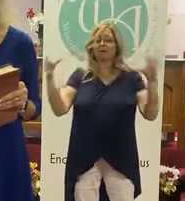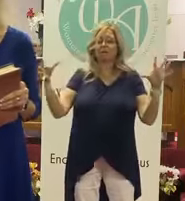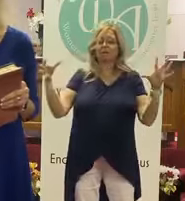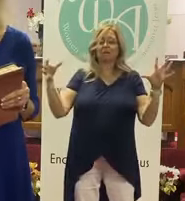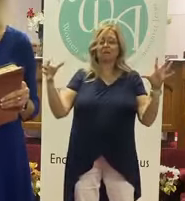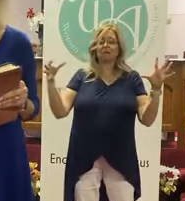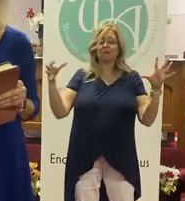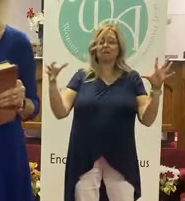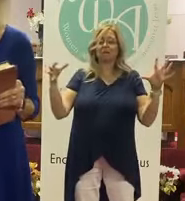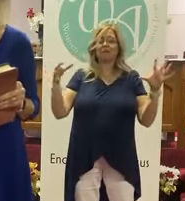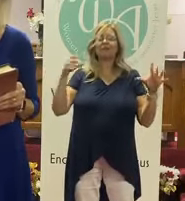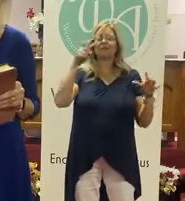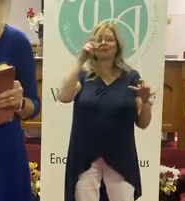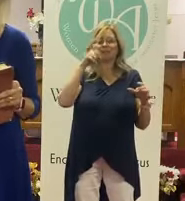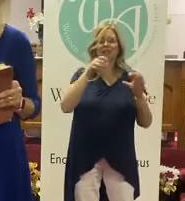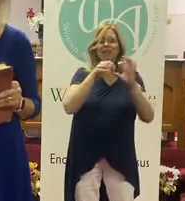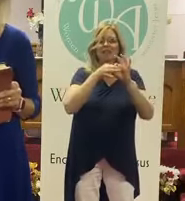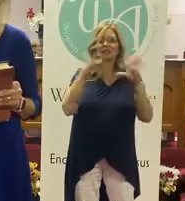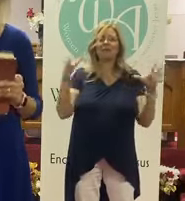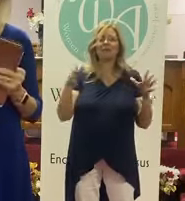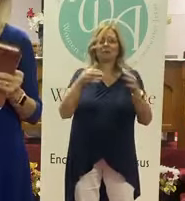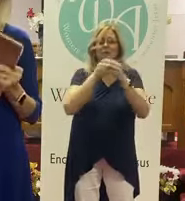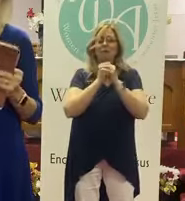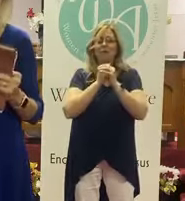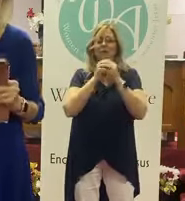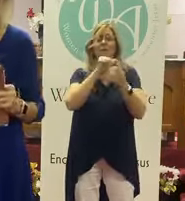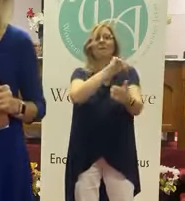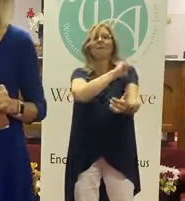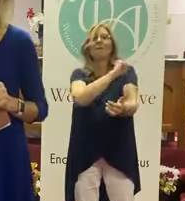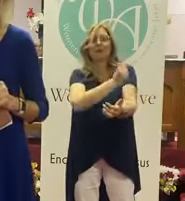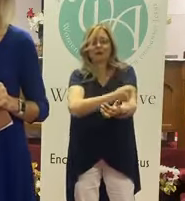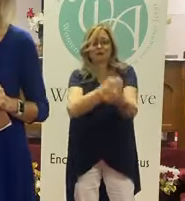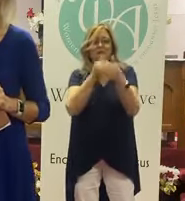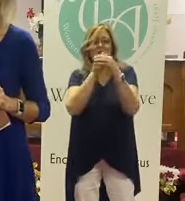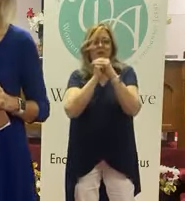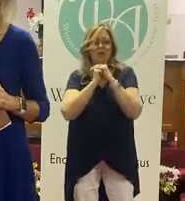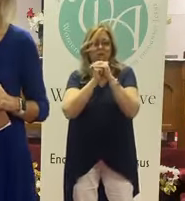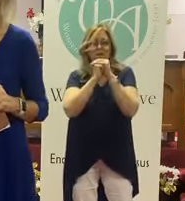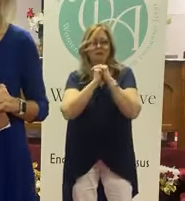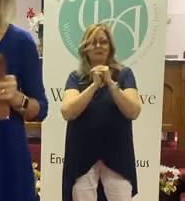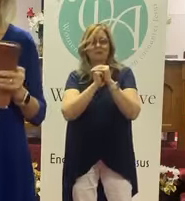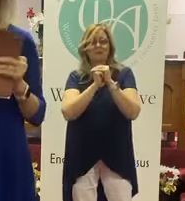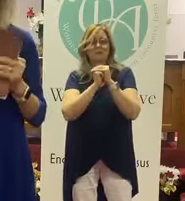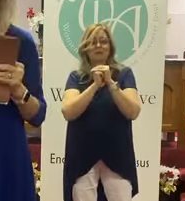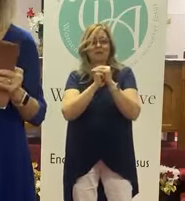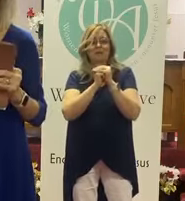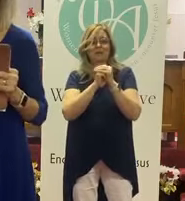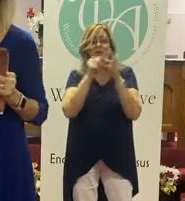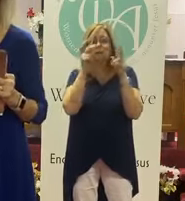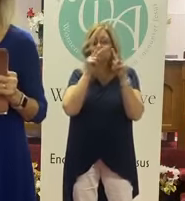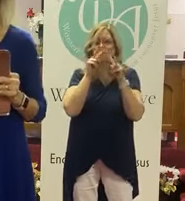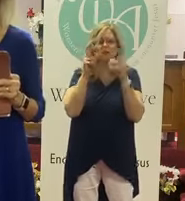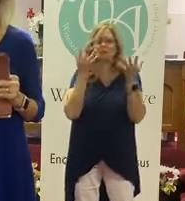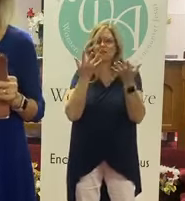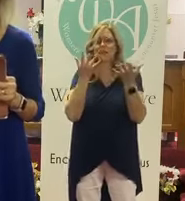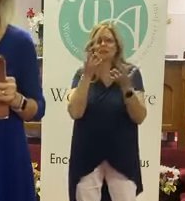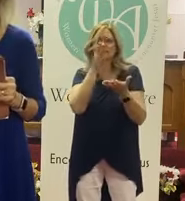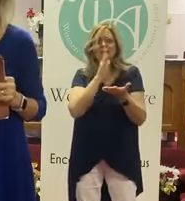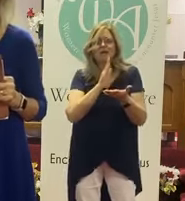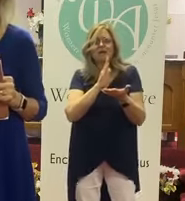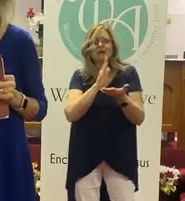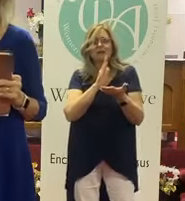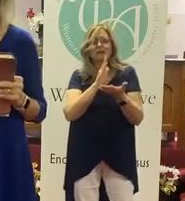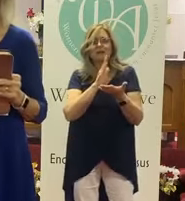It happens in worship. Amen. There's power in worship. Yes. So we need to look at what is it, God,